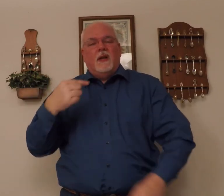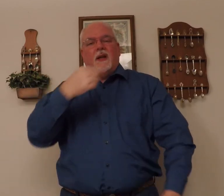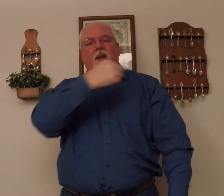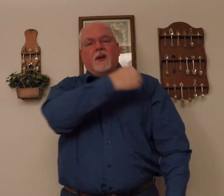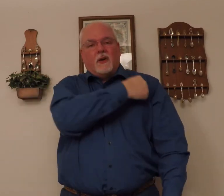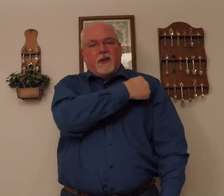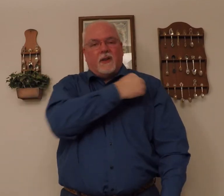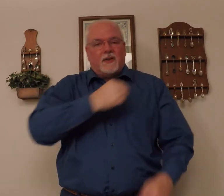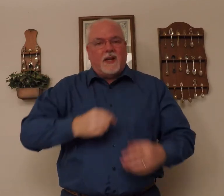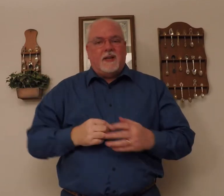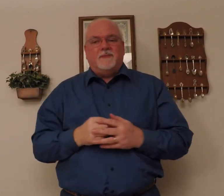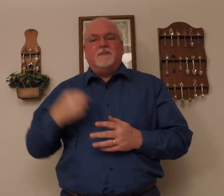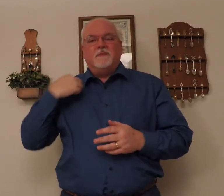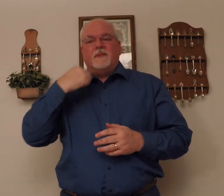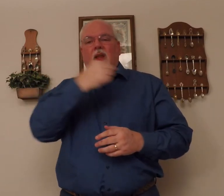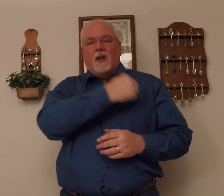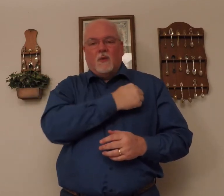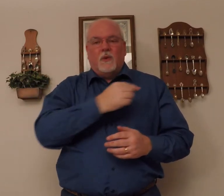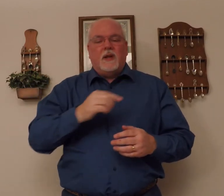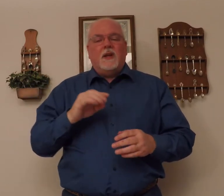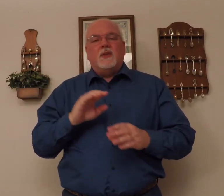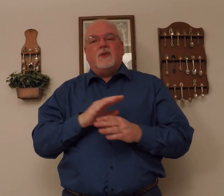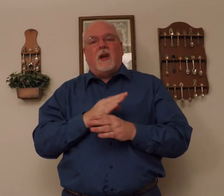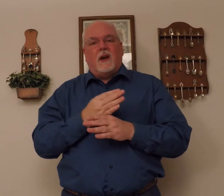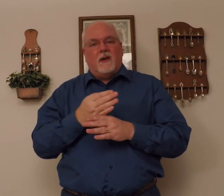and you go to the other side. We share.